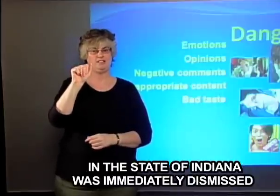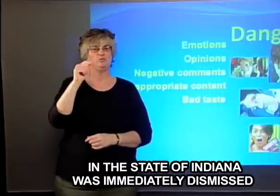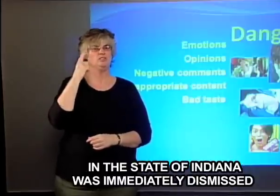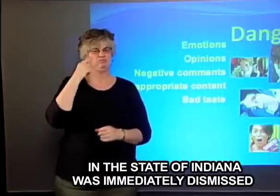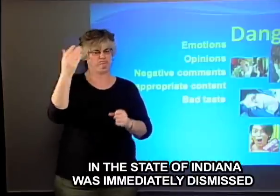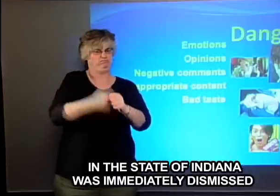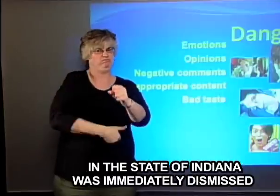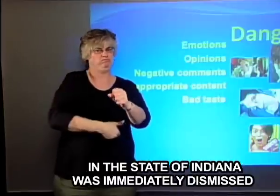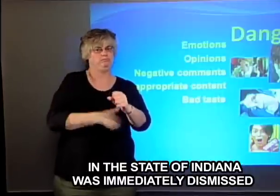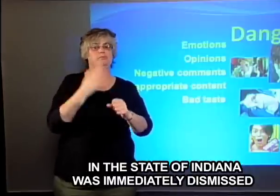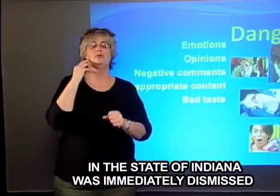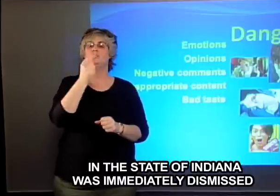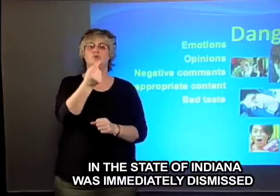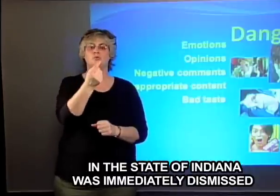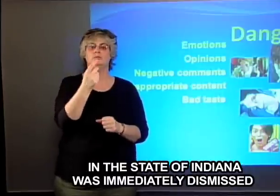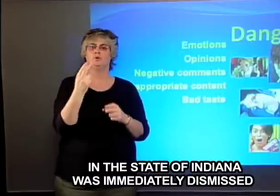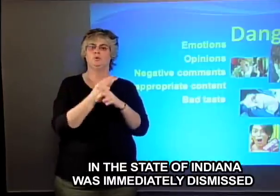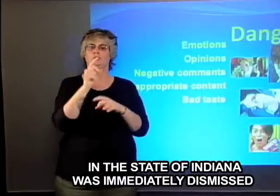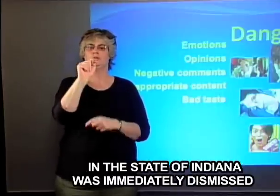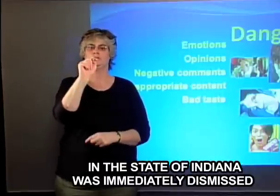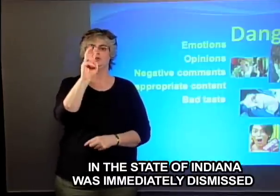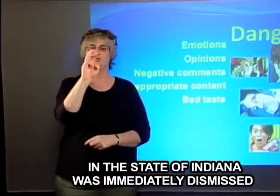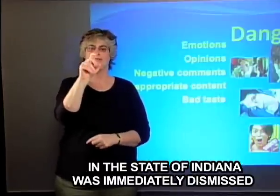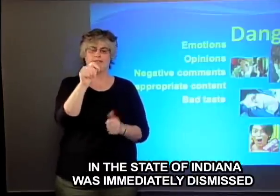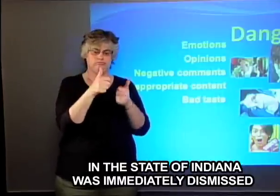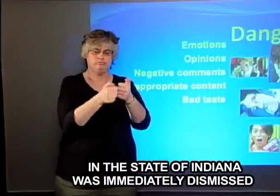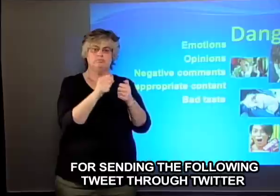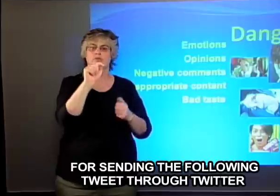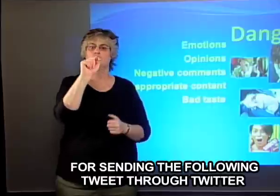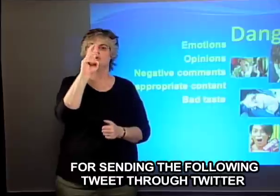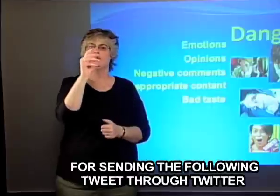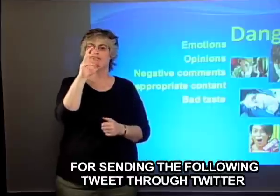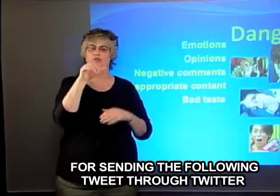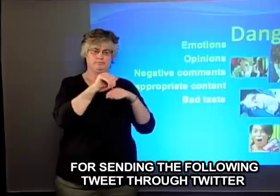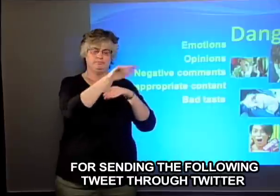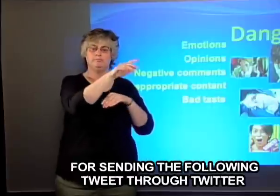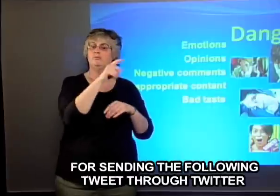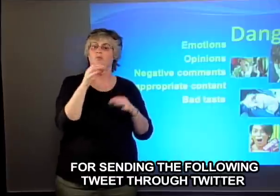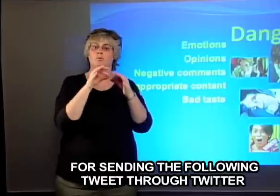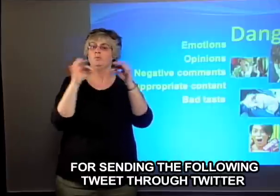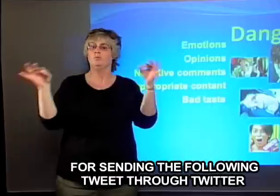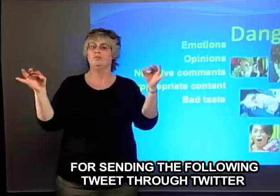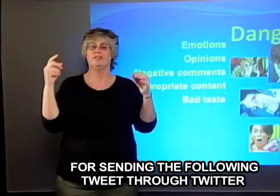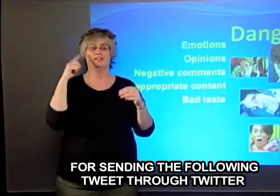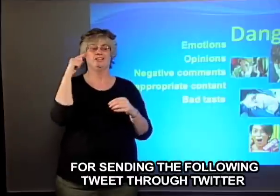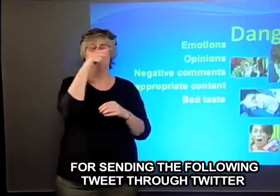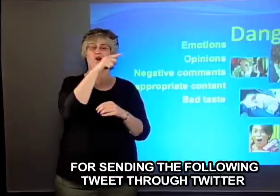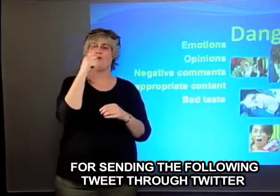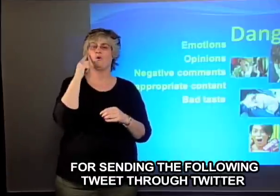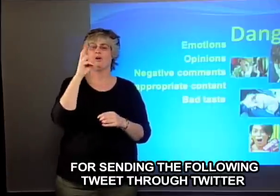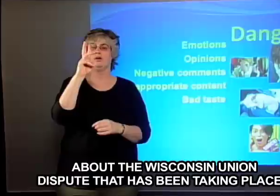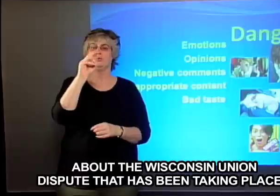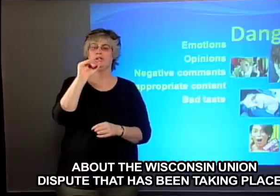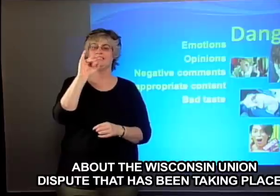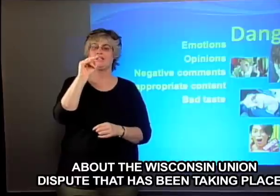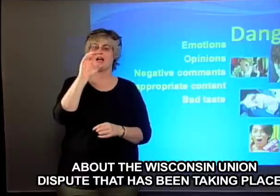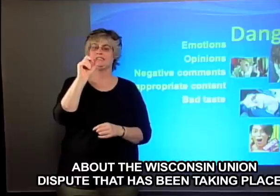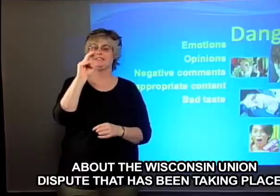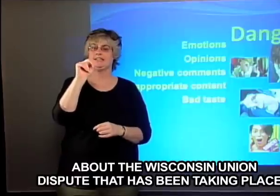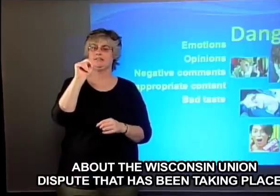the state of Indiana was immediately dismissed for sending the following tweet through Twitter about the Wisconsin